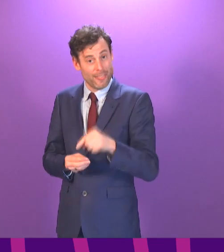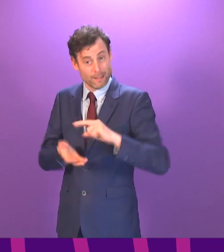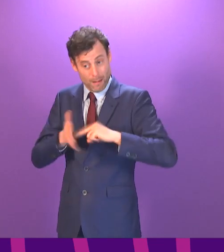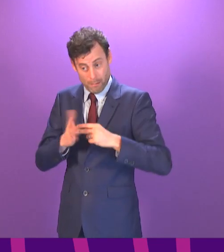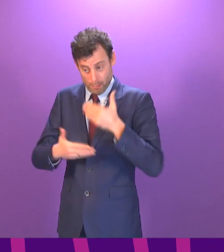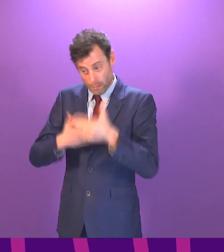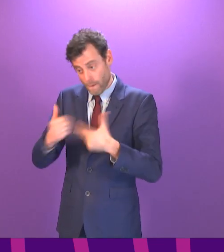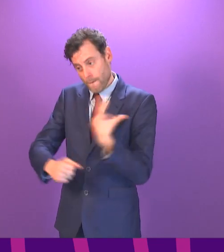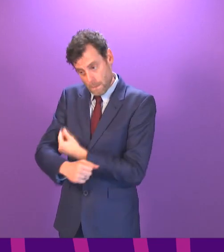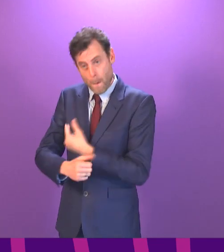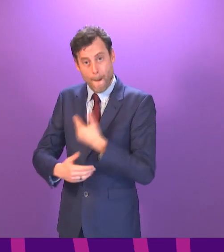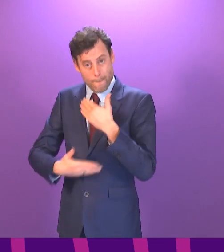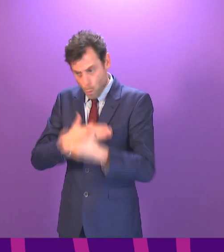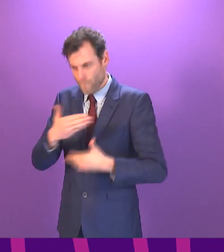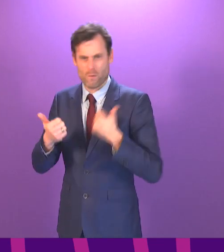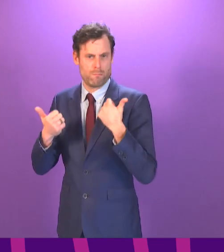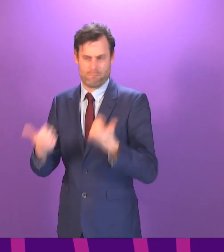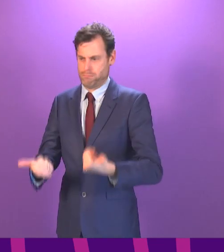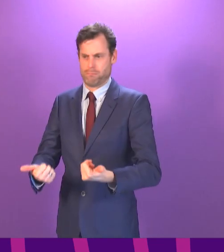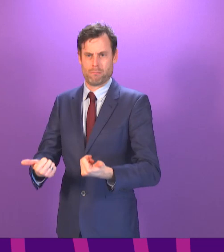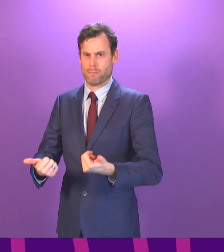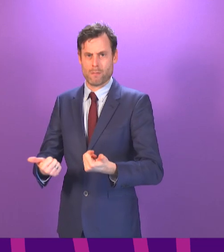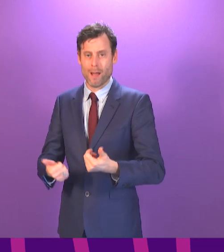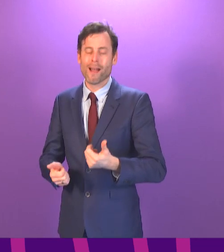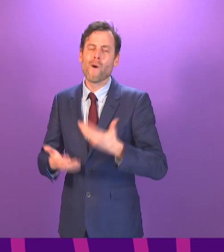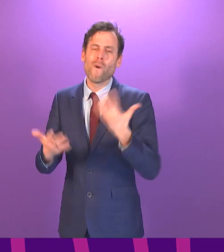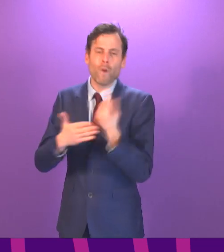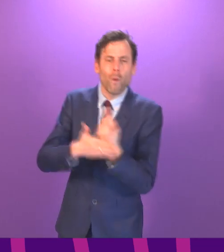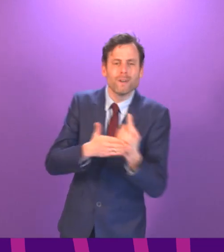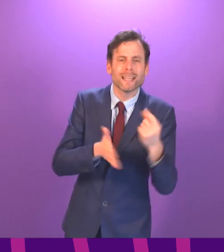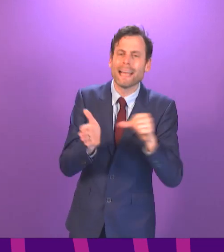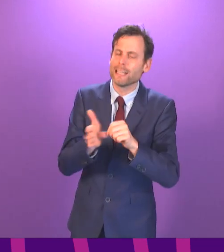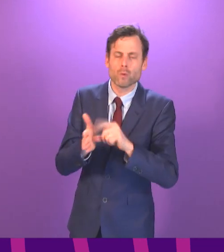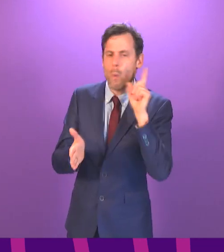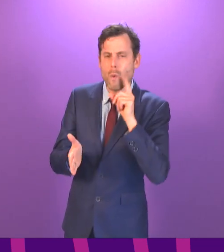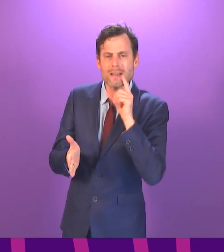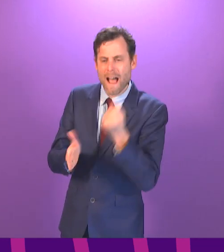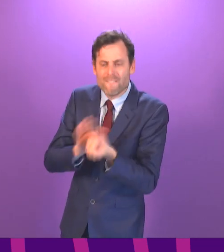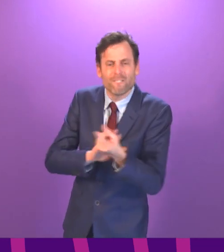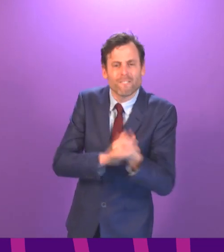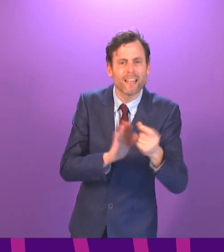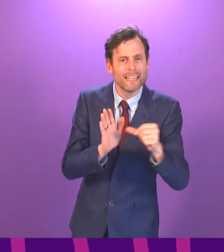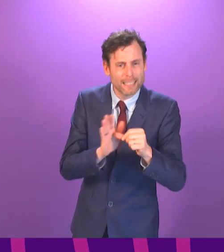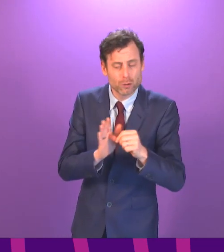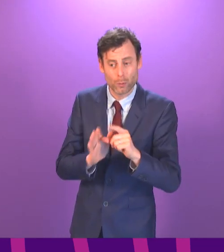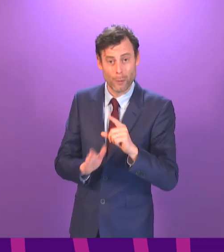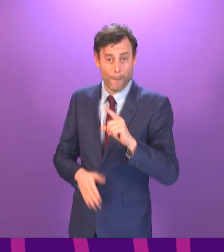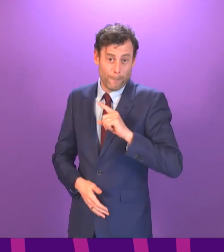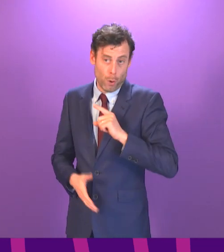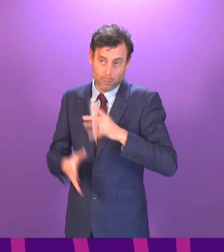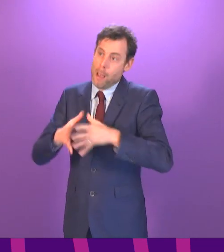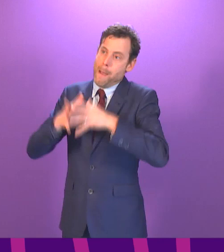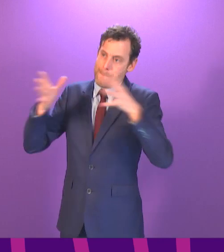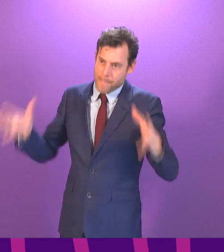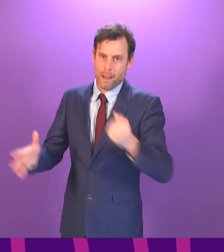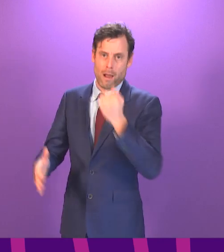really well, notwithstanding some of the issues we see and will no doubt continue to see in some areas with a programme of this scale. But